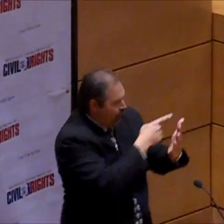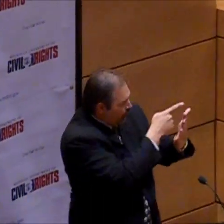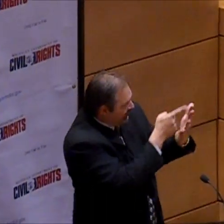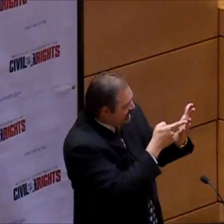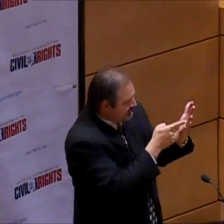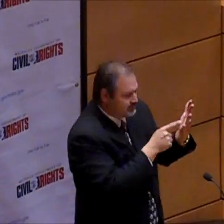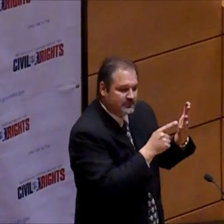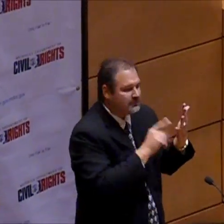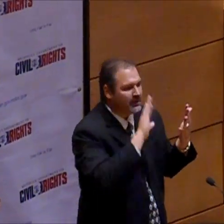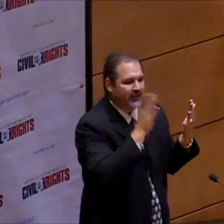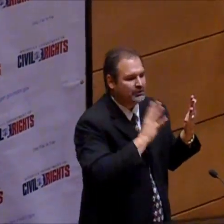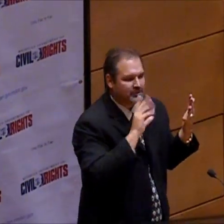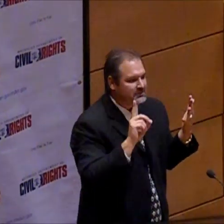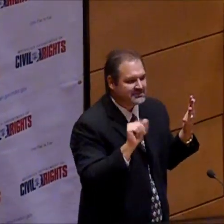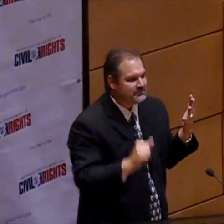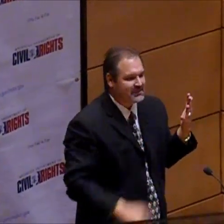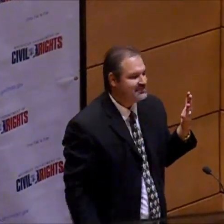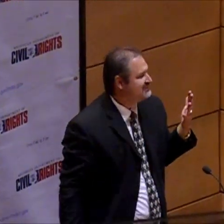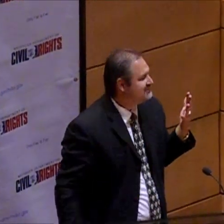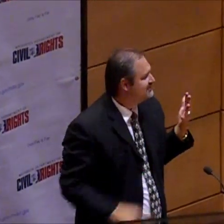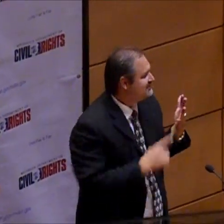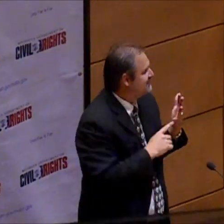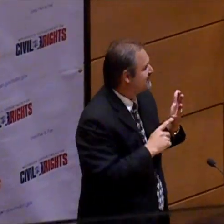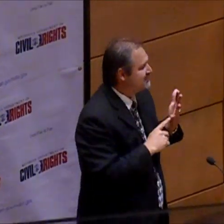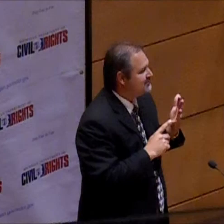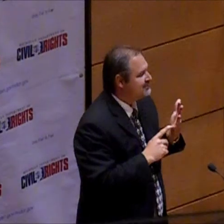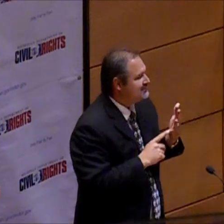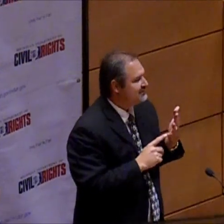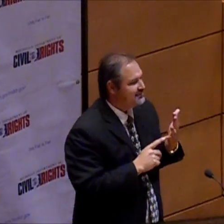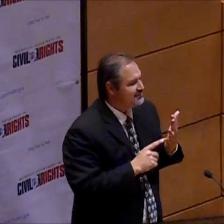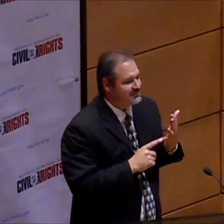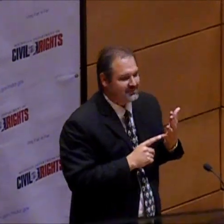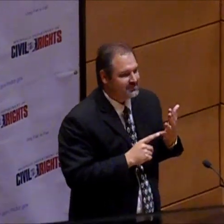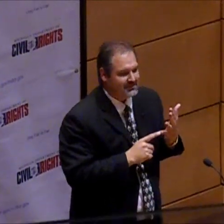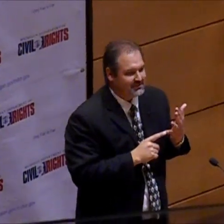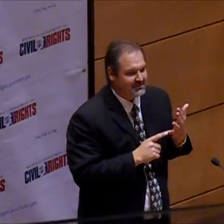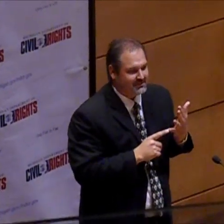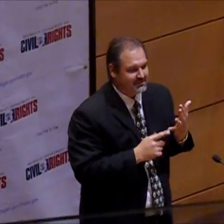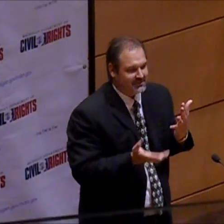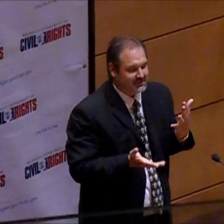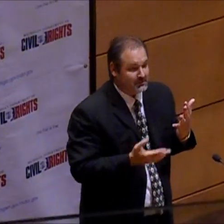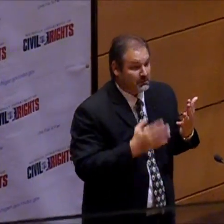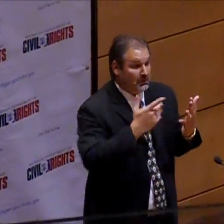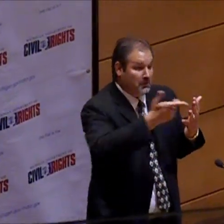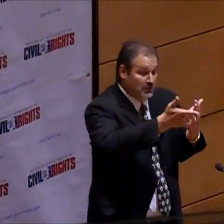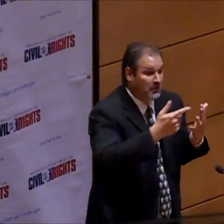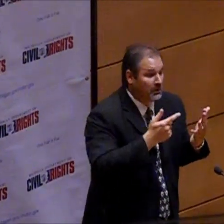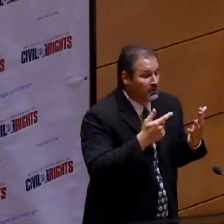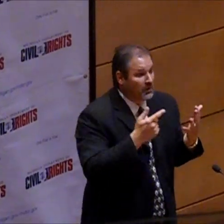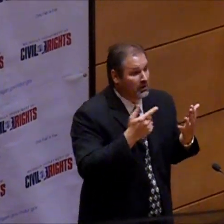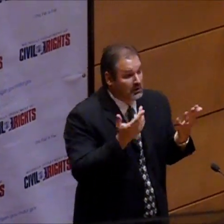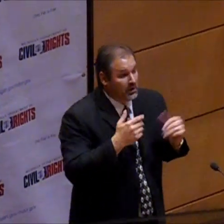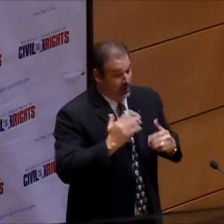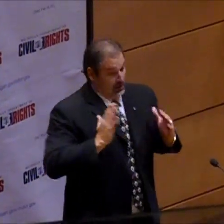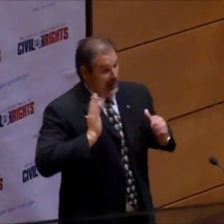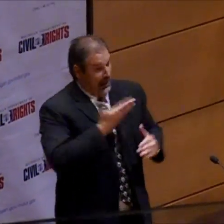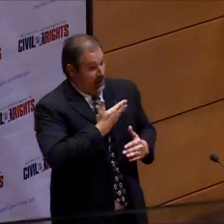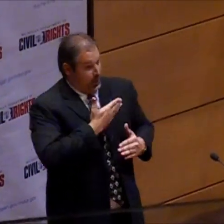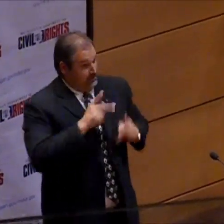rights. And we have all of these different people that we're fighting for. But unfortunately disabled people are one that seem to